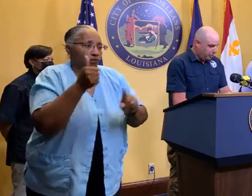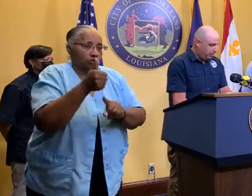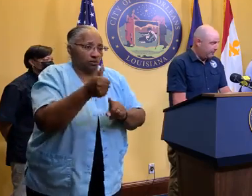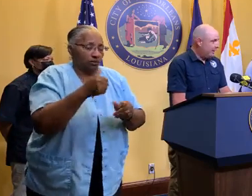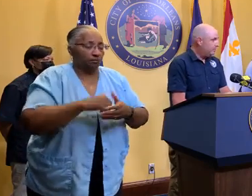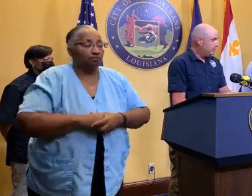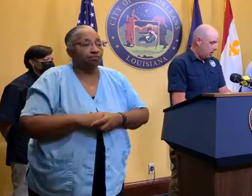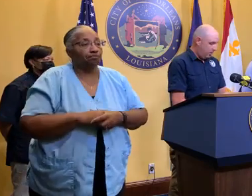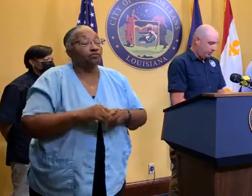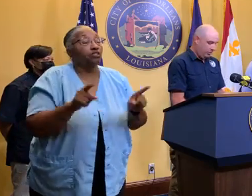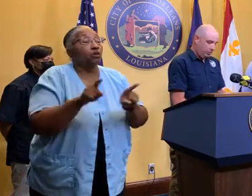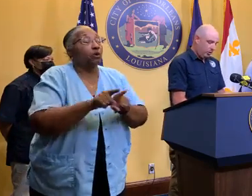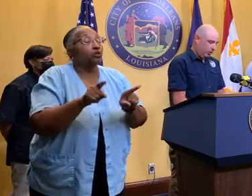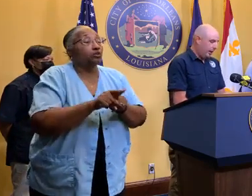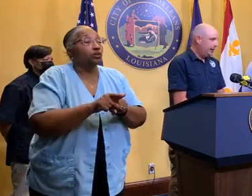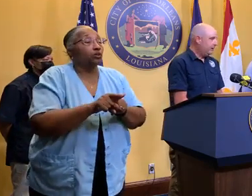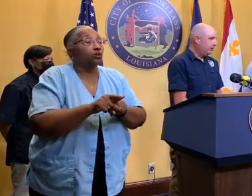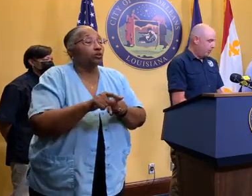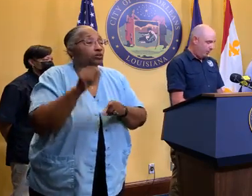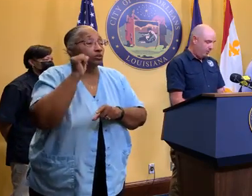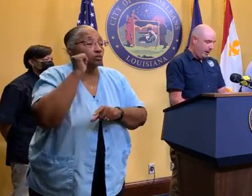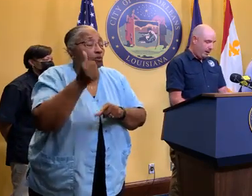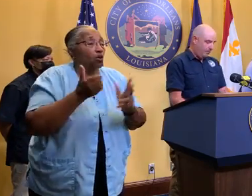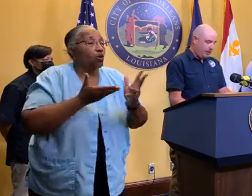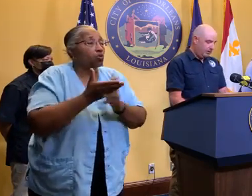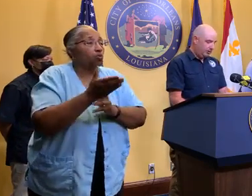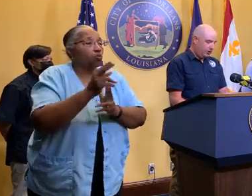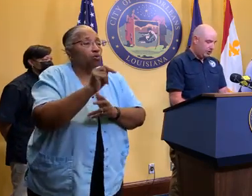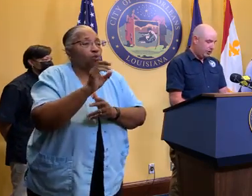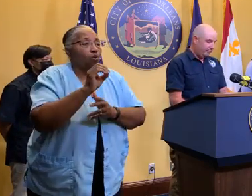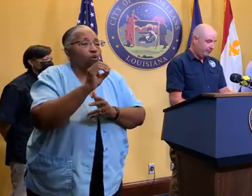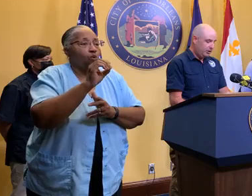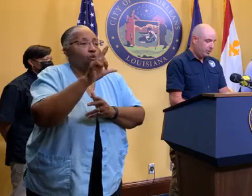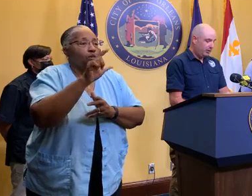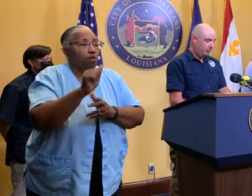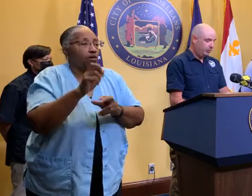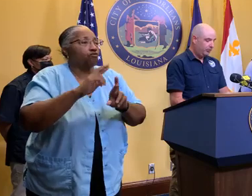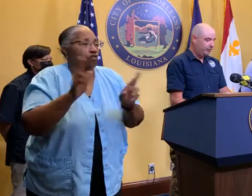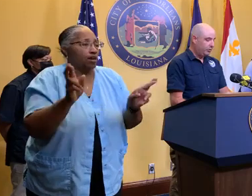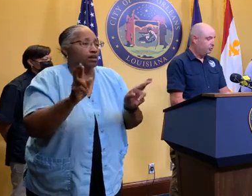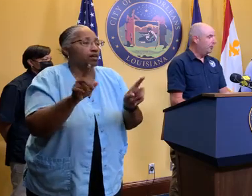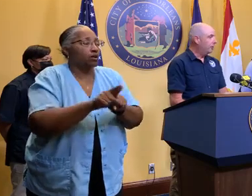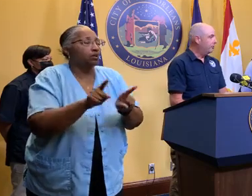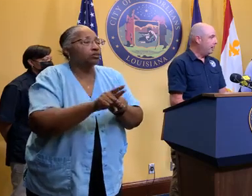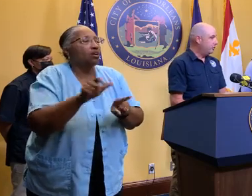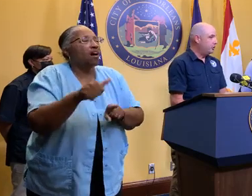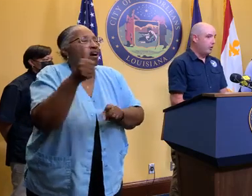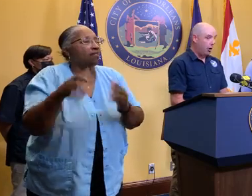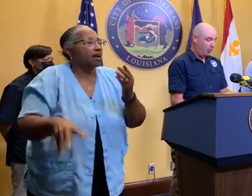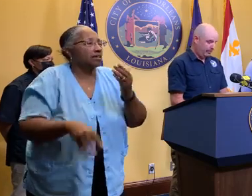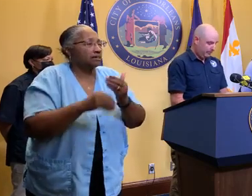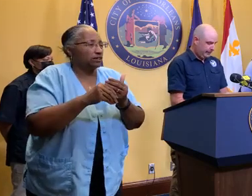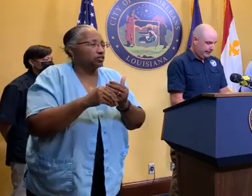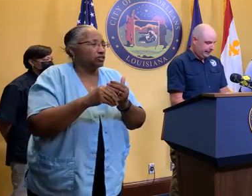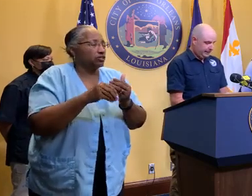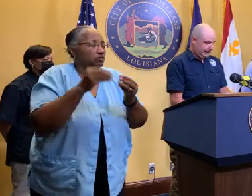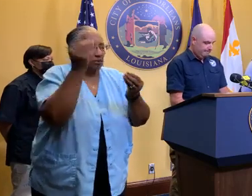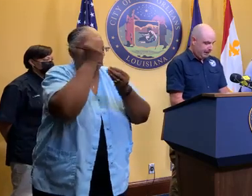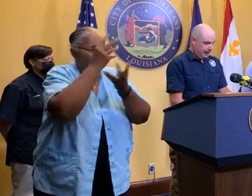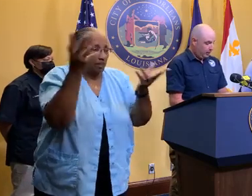We'll also provide tomorrow through NOLA-Ready and through other means, additional information and resources if you experience damage to your home.